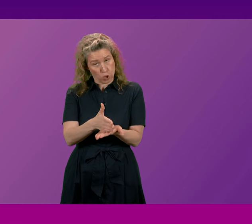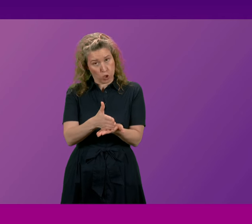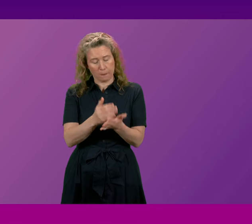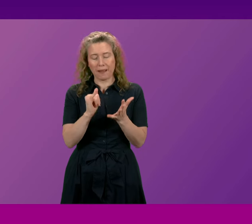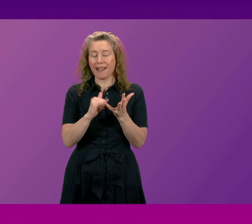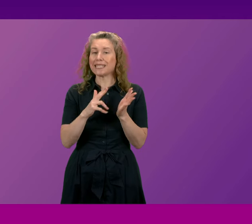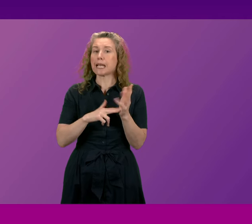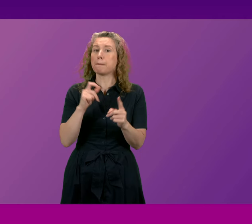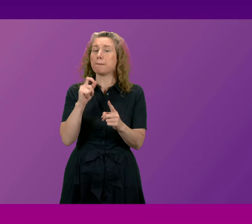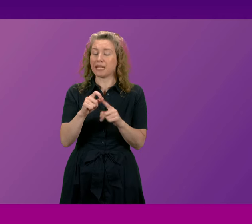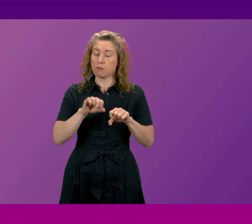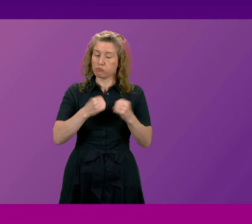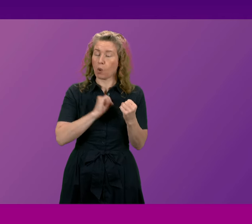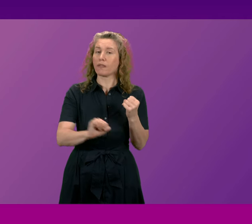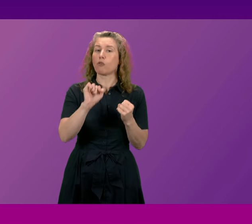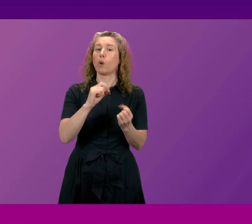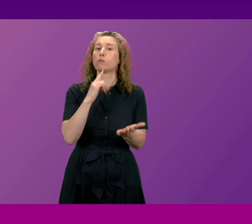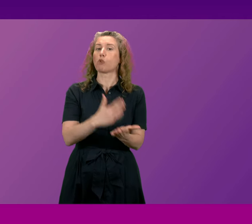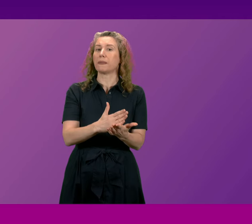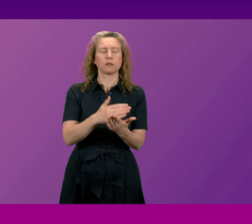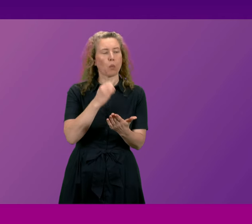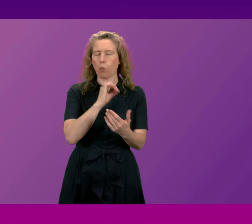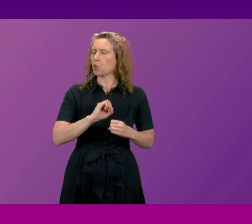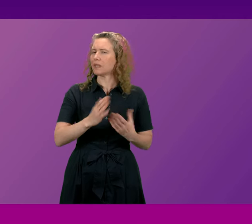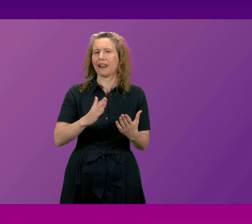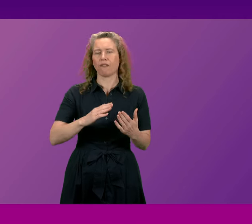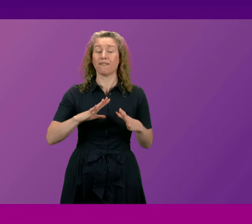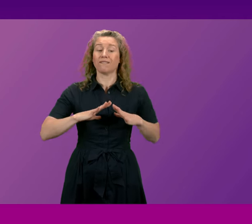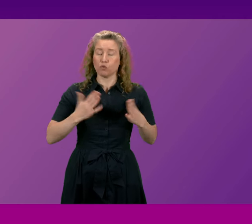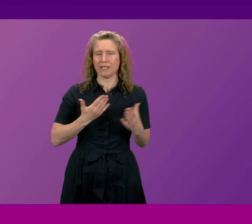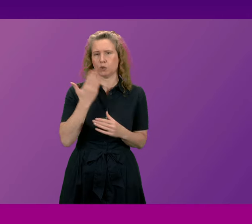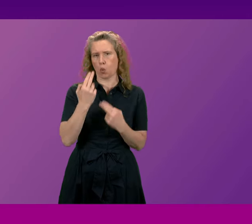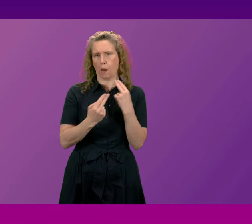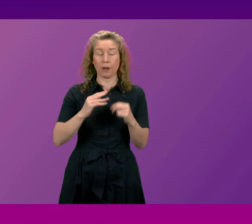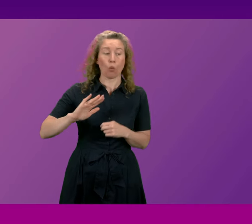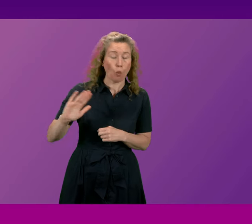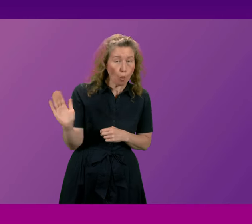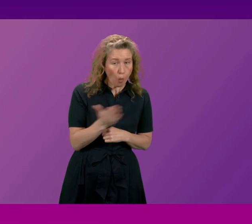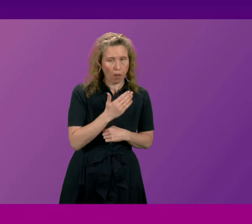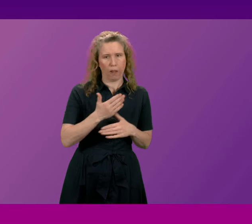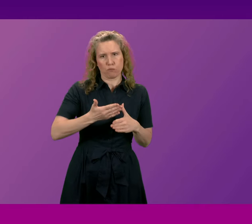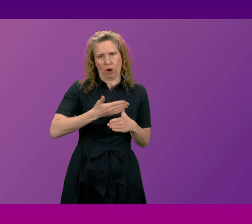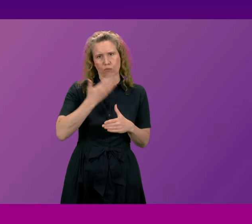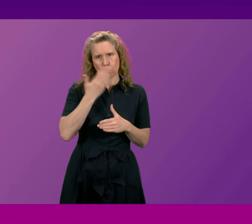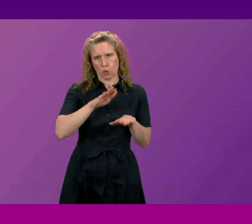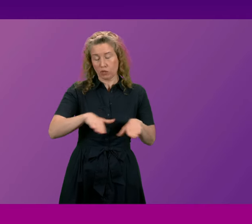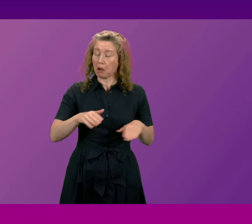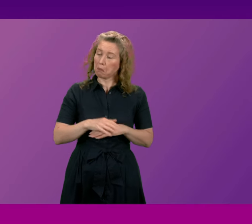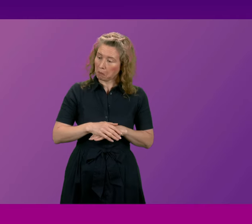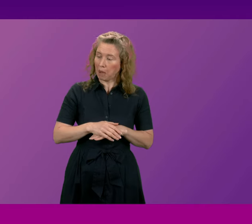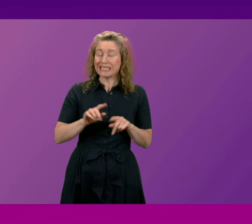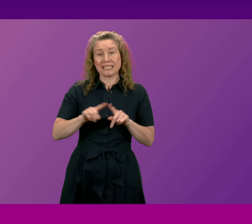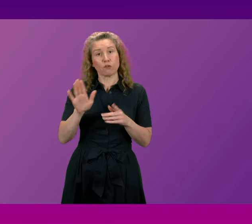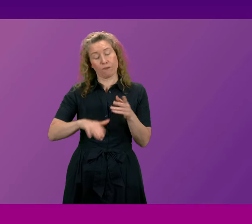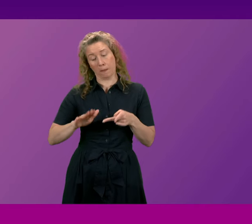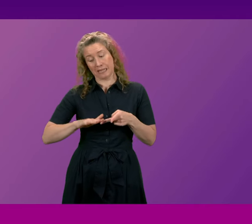the SNP are breaking their promise to deliver free school meals to all primary school pupils in Scotland. Now, that's movement from his deputy first